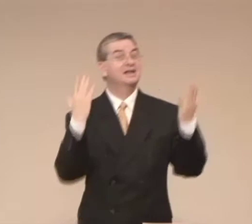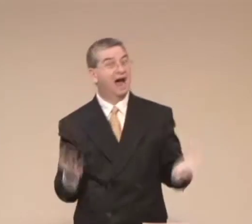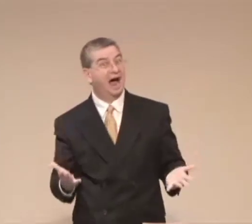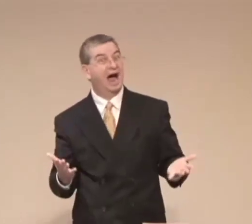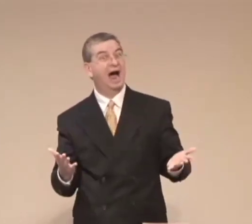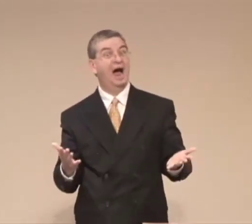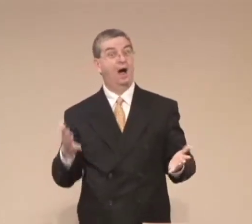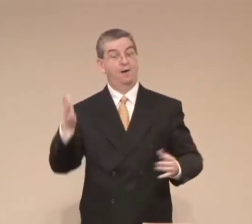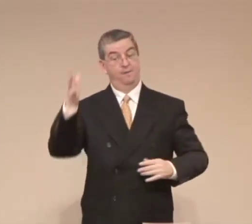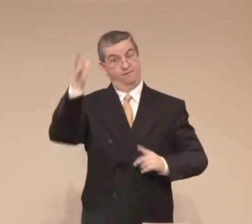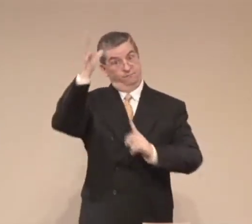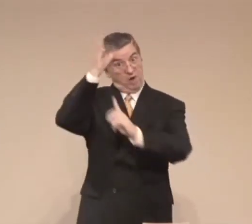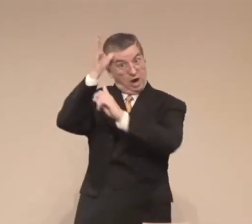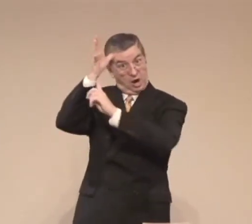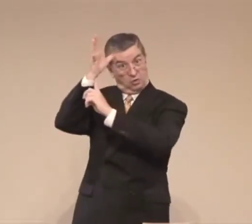will bless us in the long run.